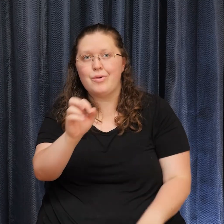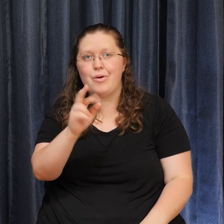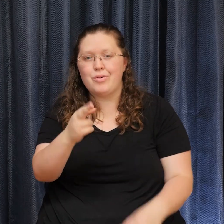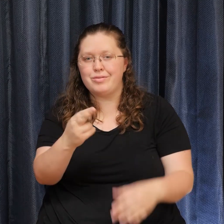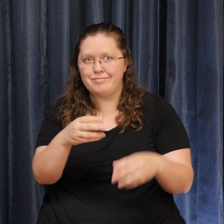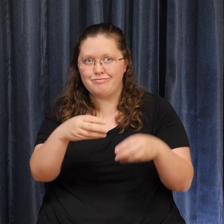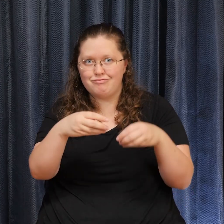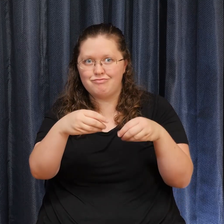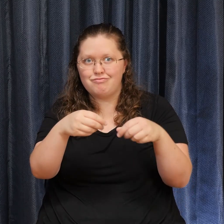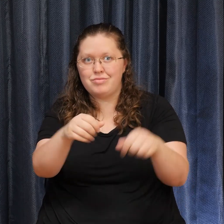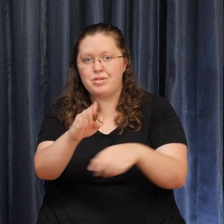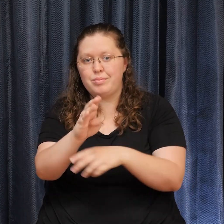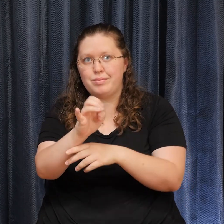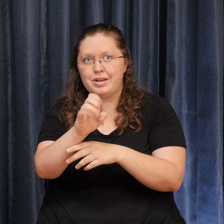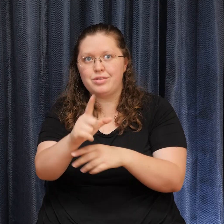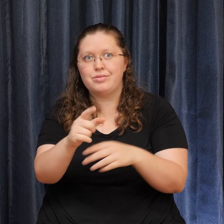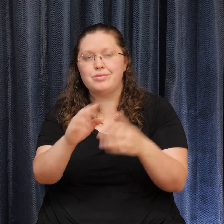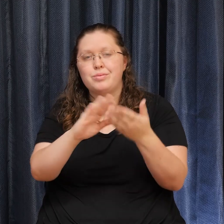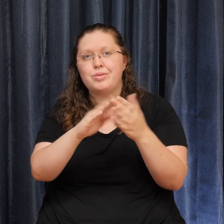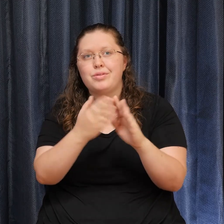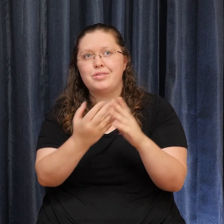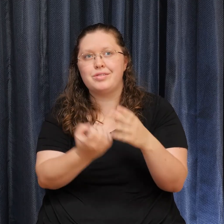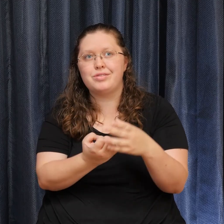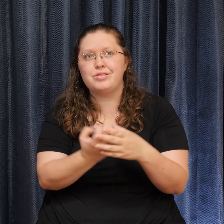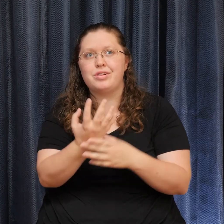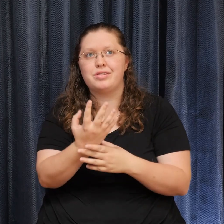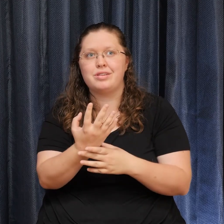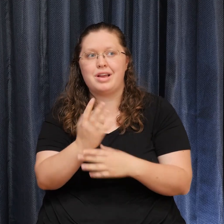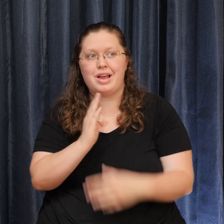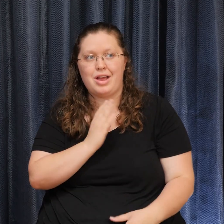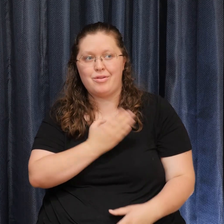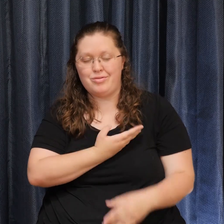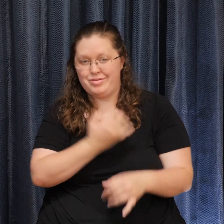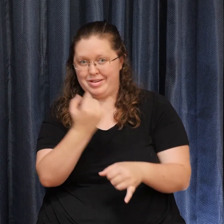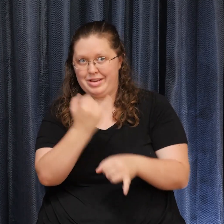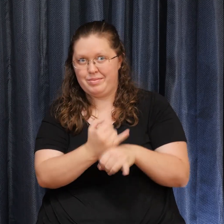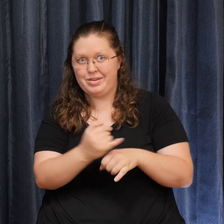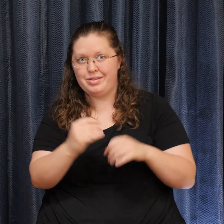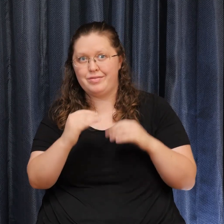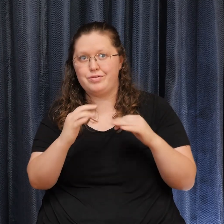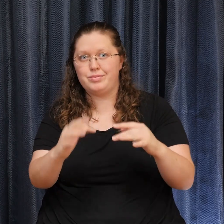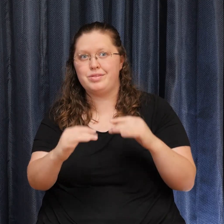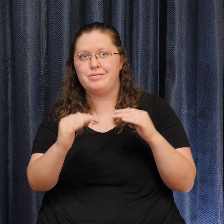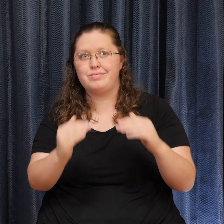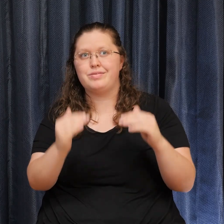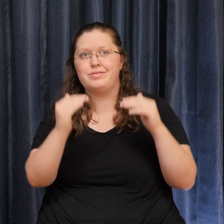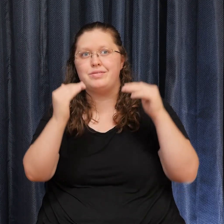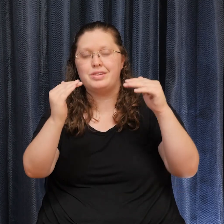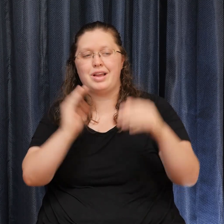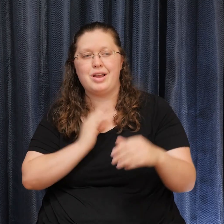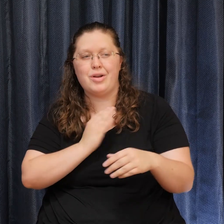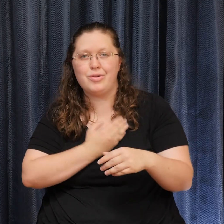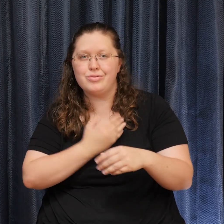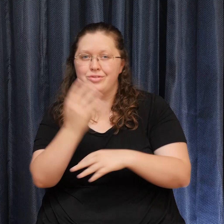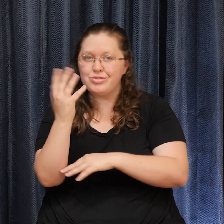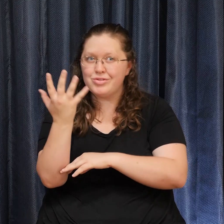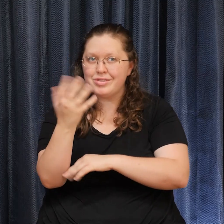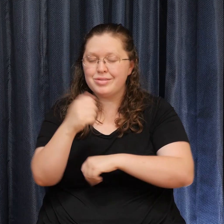reverence elevate the vibration of our campus. I know that our trees, rocks, and grass would love to see you and feel your